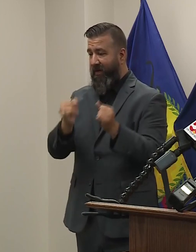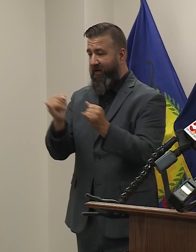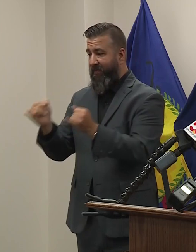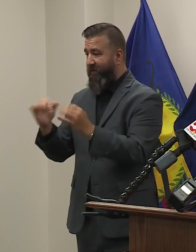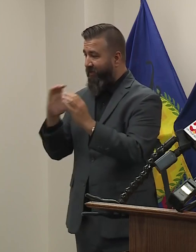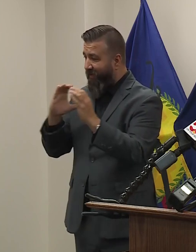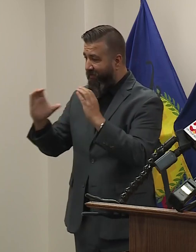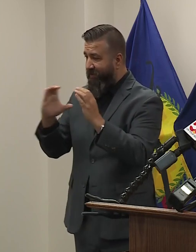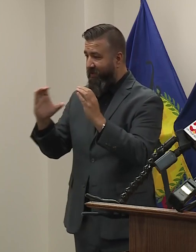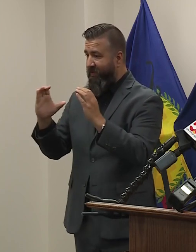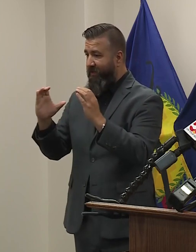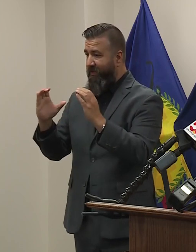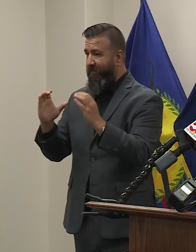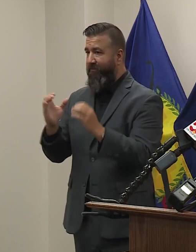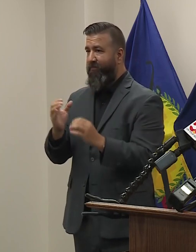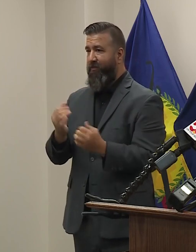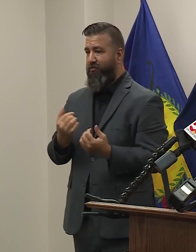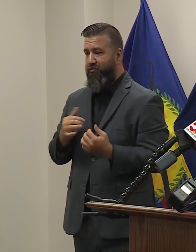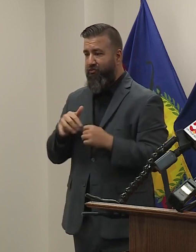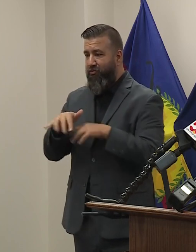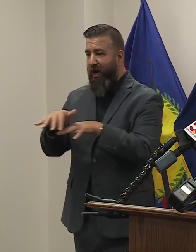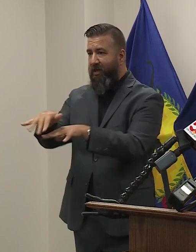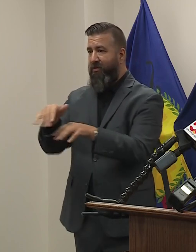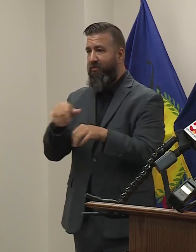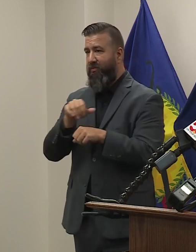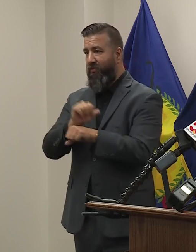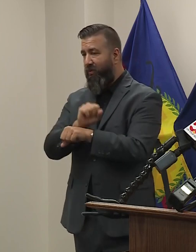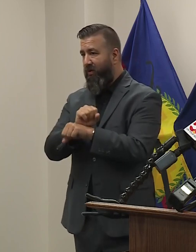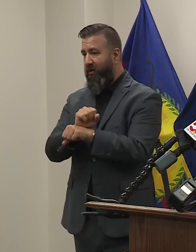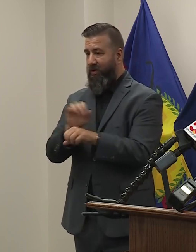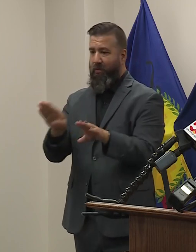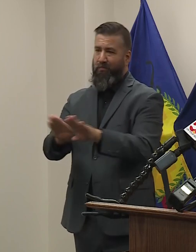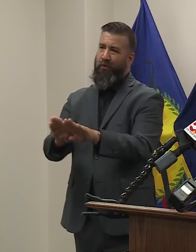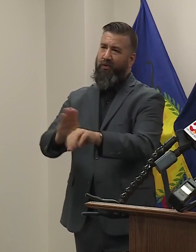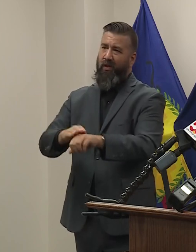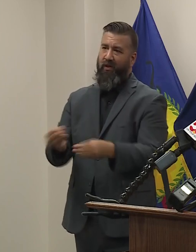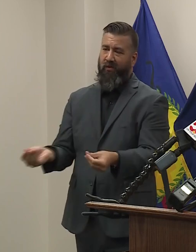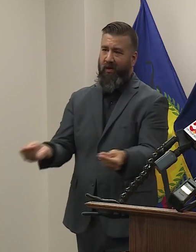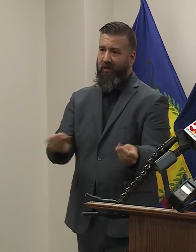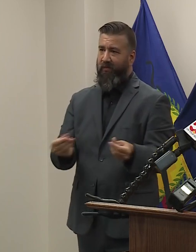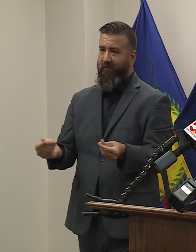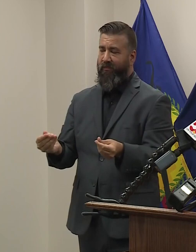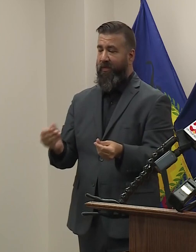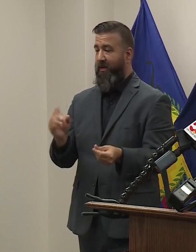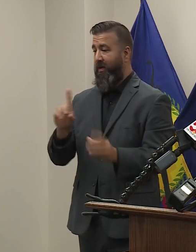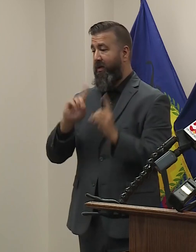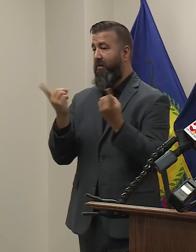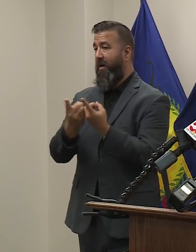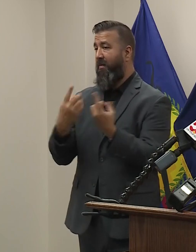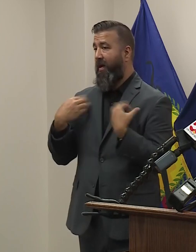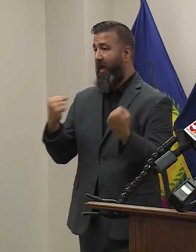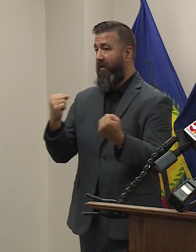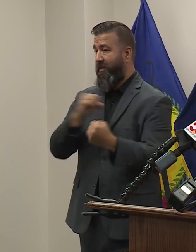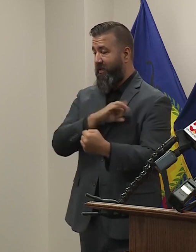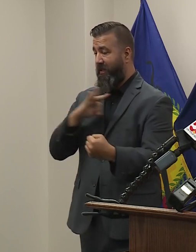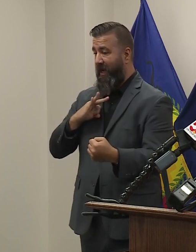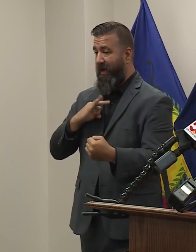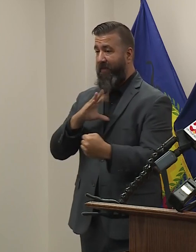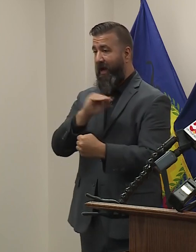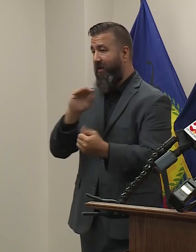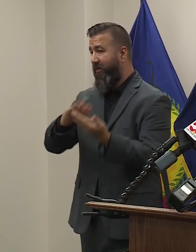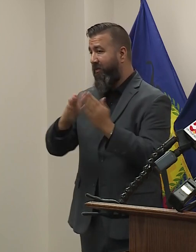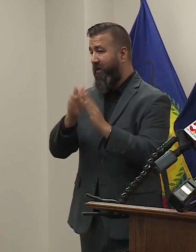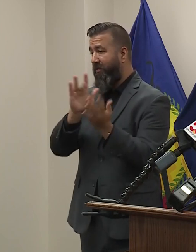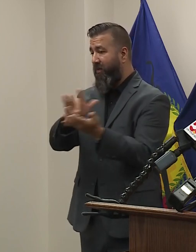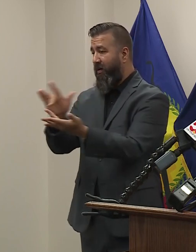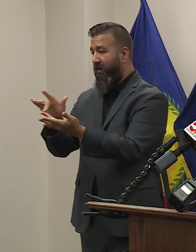conversation. Grassroots work, boots on the ground, Department of Public Health staff, and all of their community partners working individually with people to talk